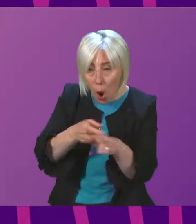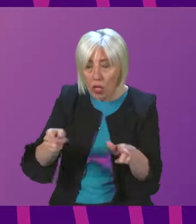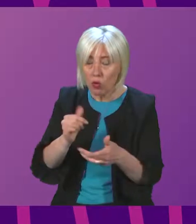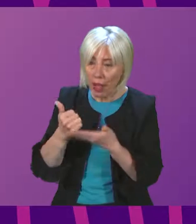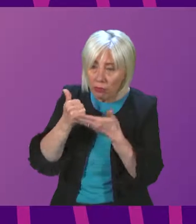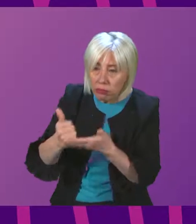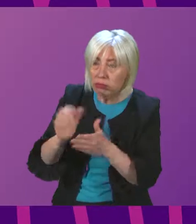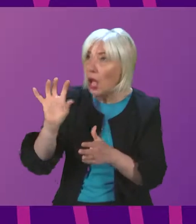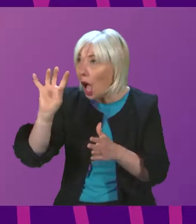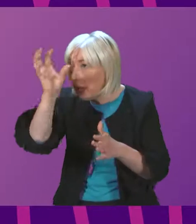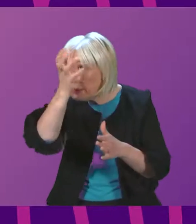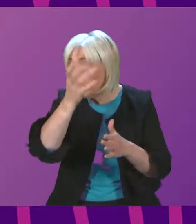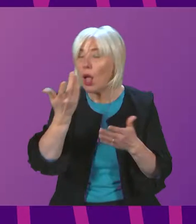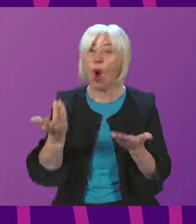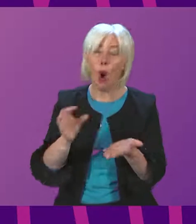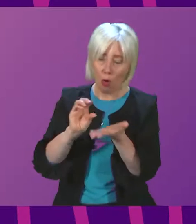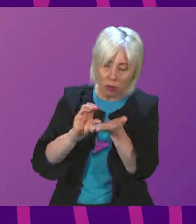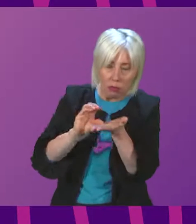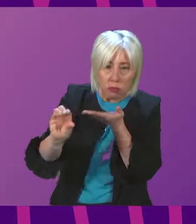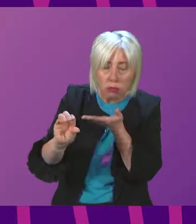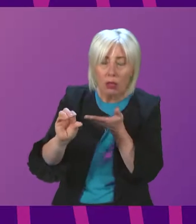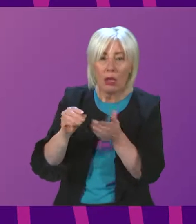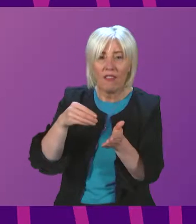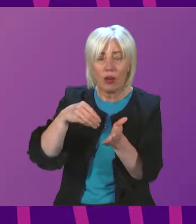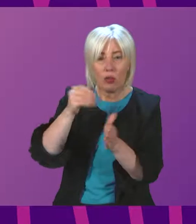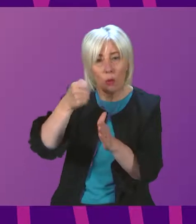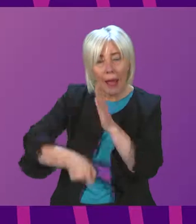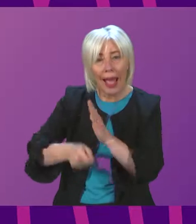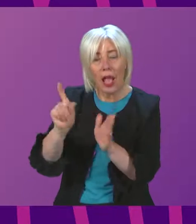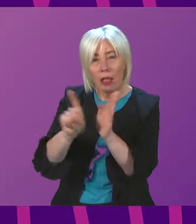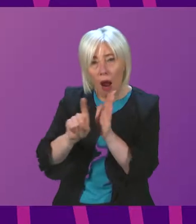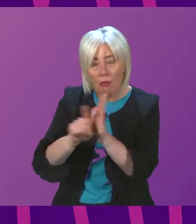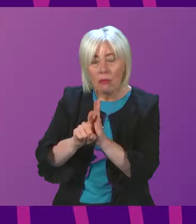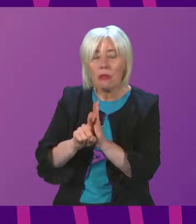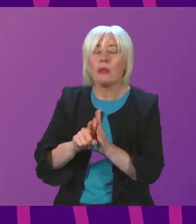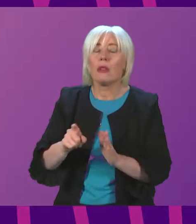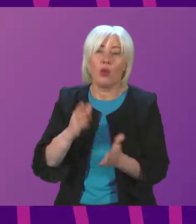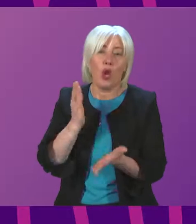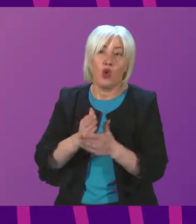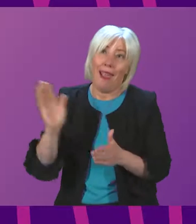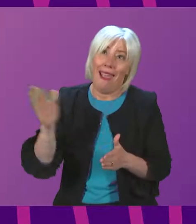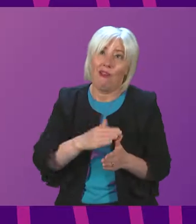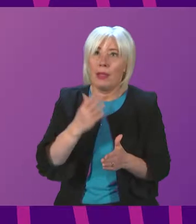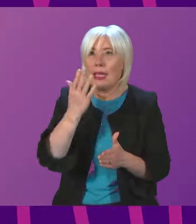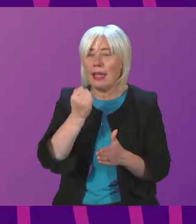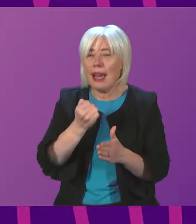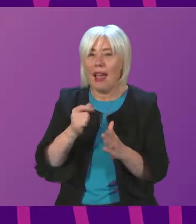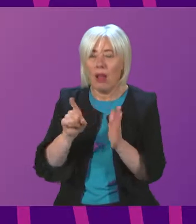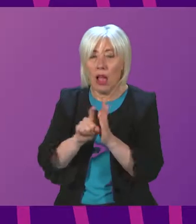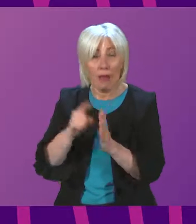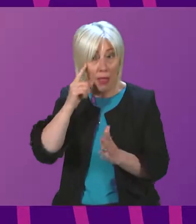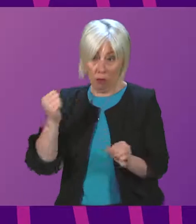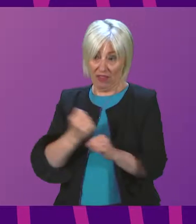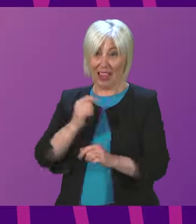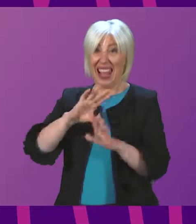or subsidised alarms to make sure that people can get them who would be struggling. So, I think we have done what we can.